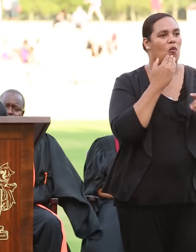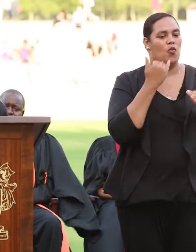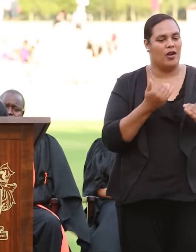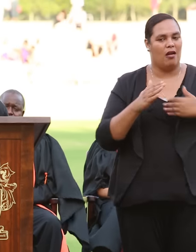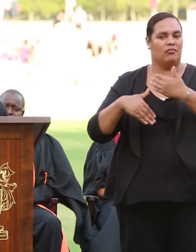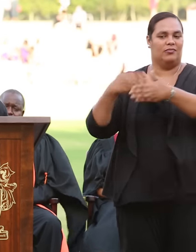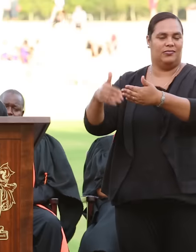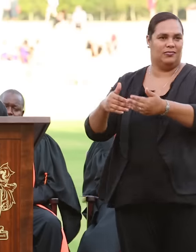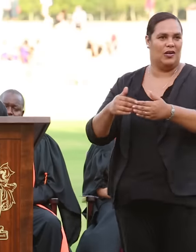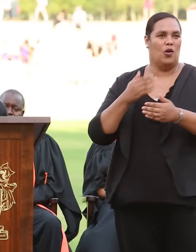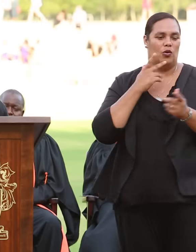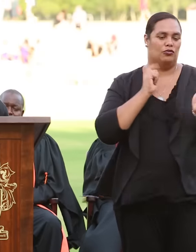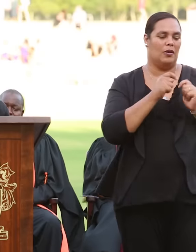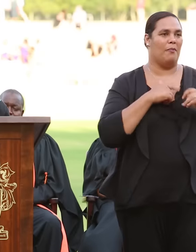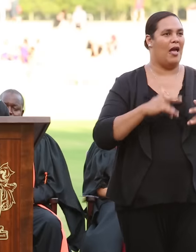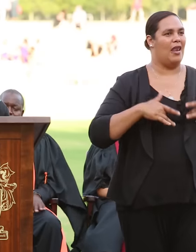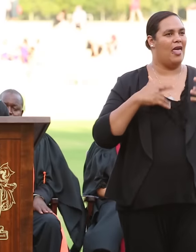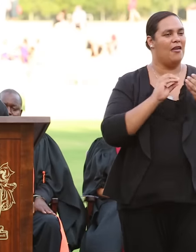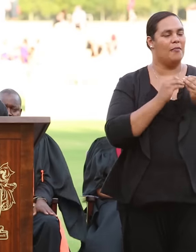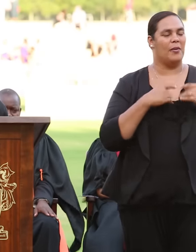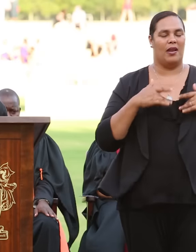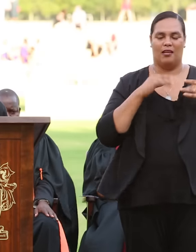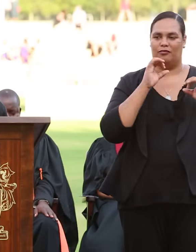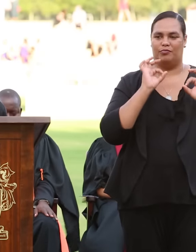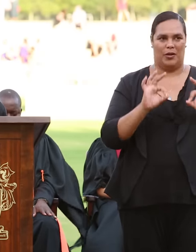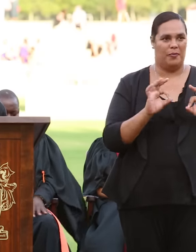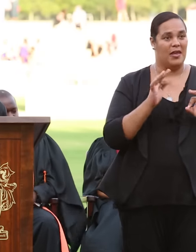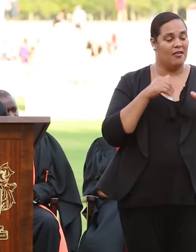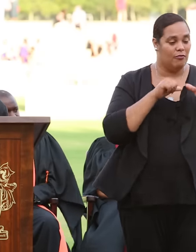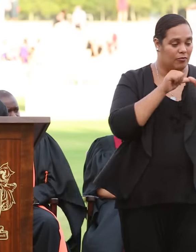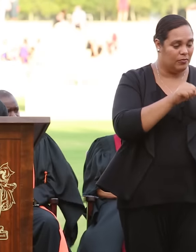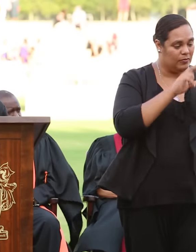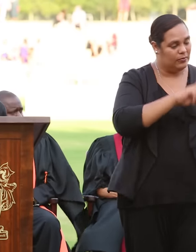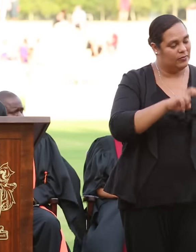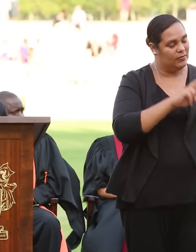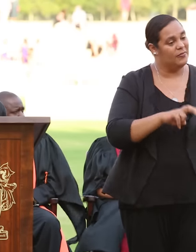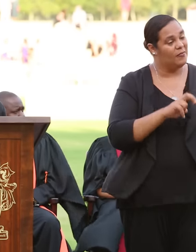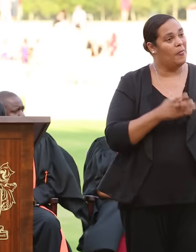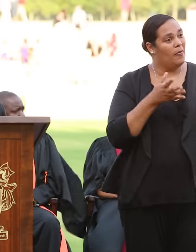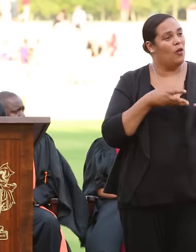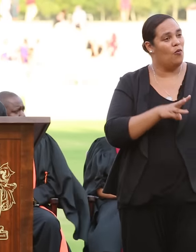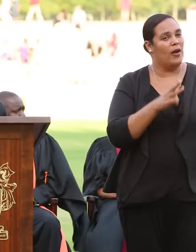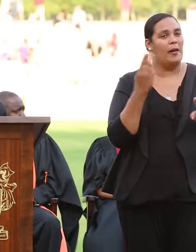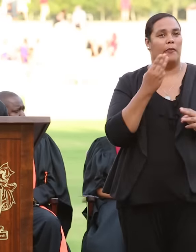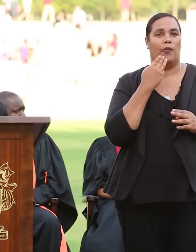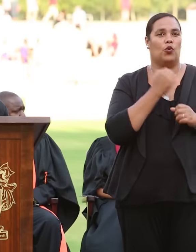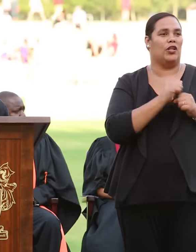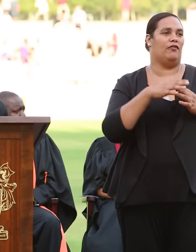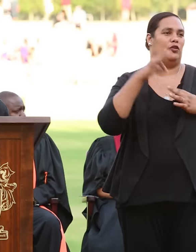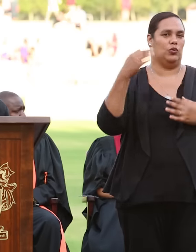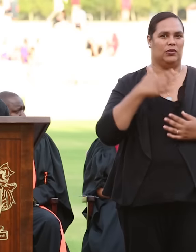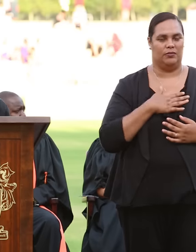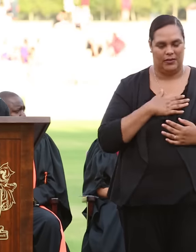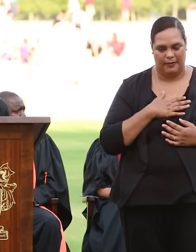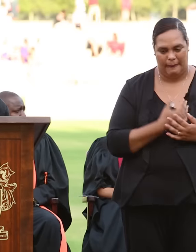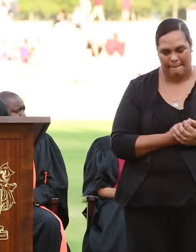to shape my life in the most spectacular way possible if I carried on seeking the validation of those who chose not to see me.